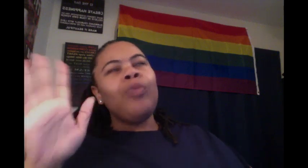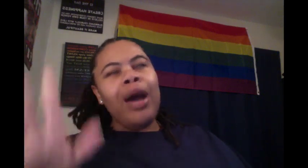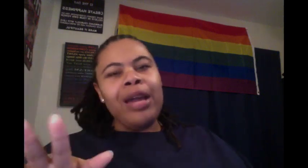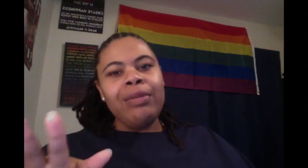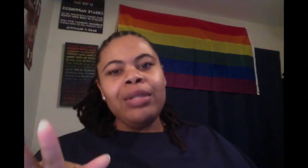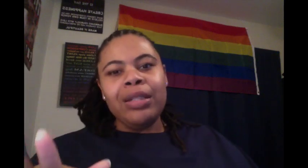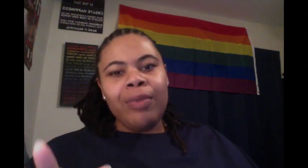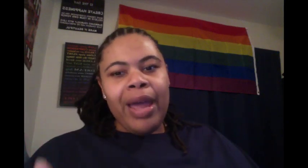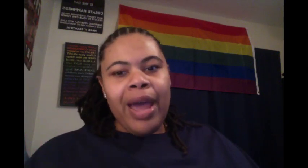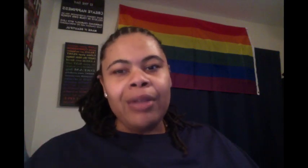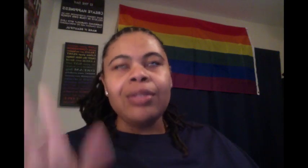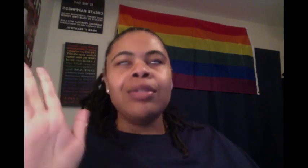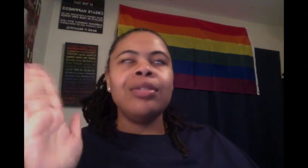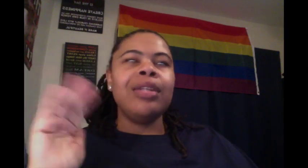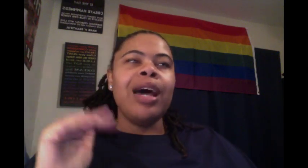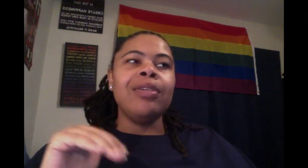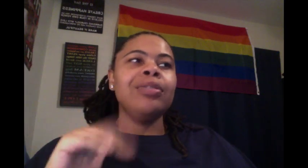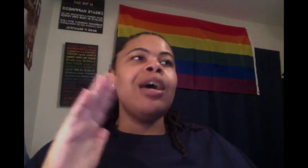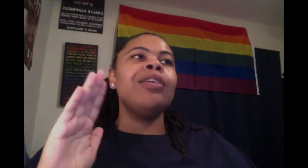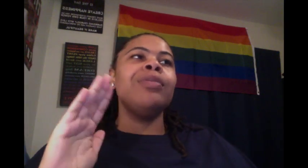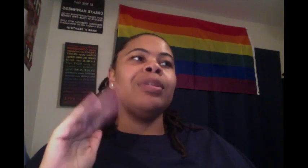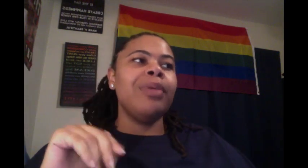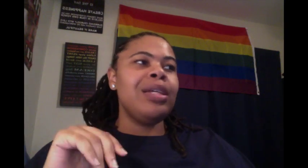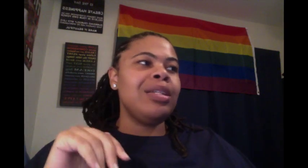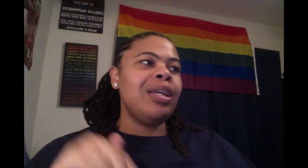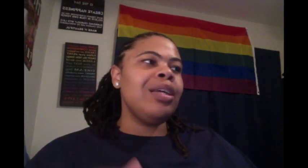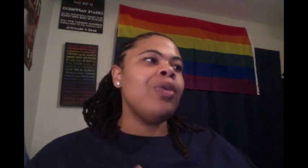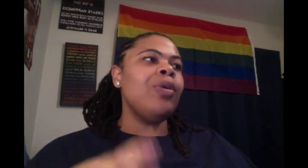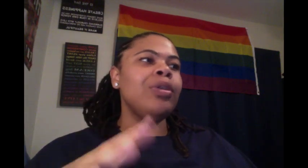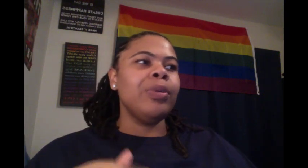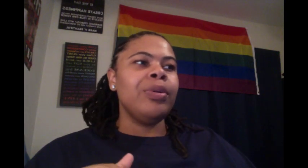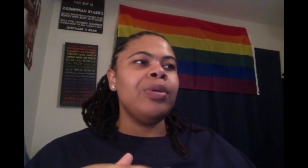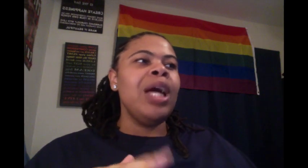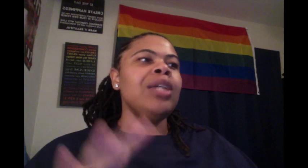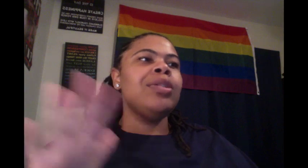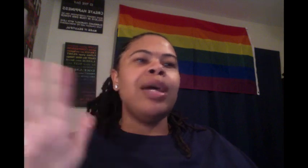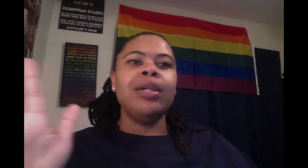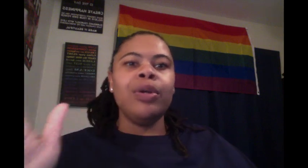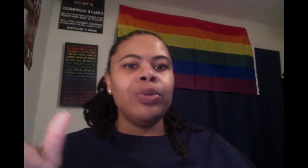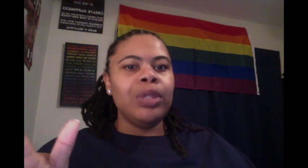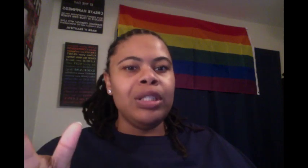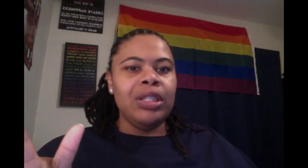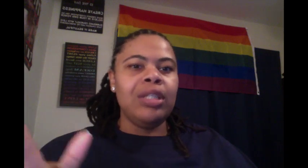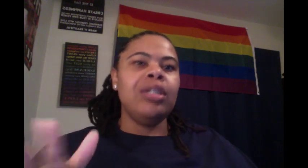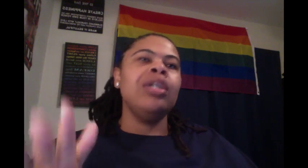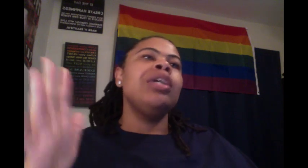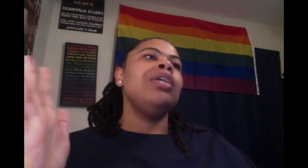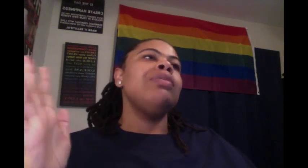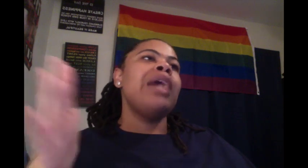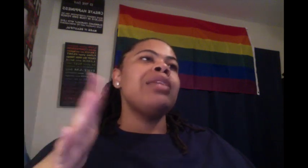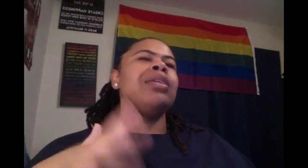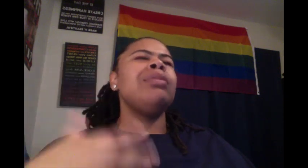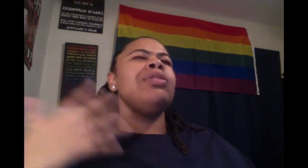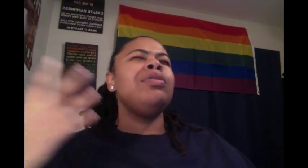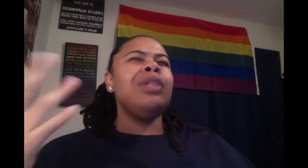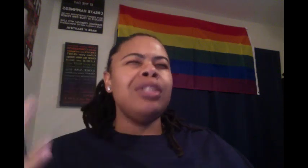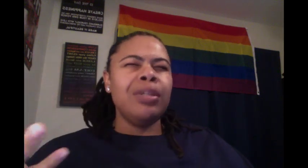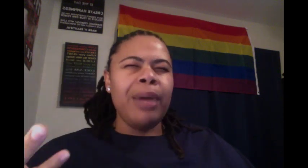while they was at the White House, Donald talking with the president, going through, trying to go through the agenda. He was asking him, did you do that shit about